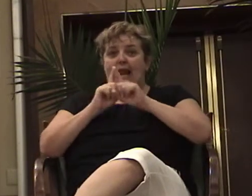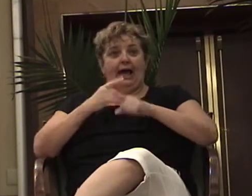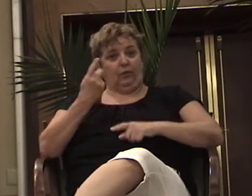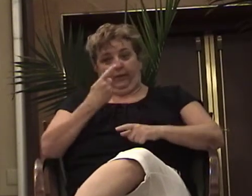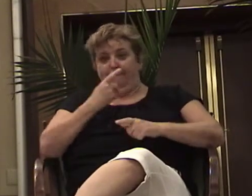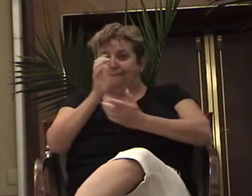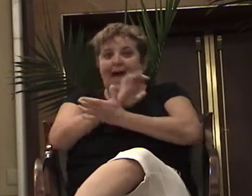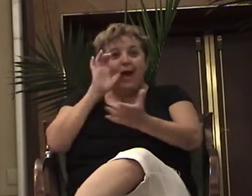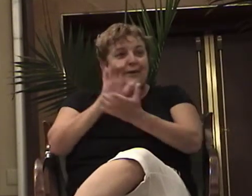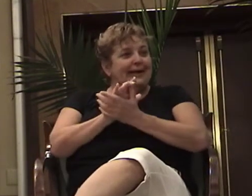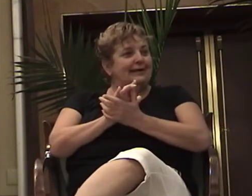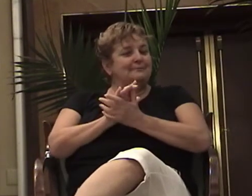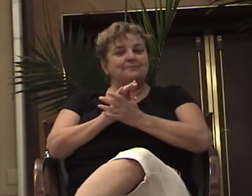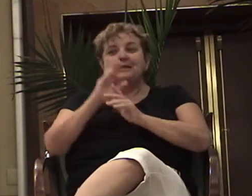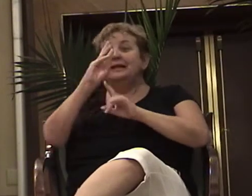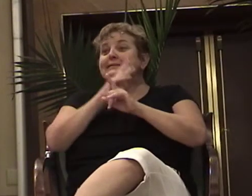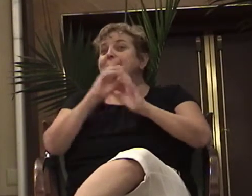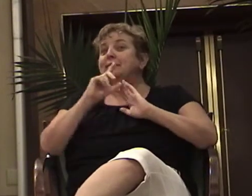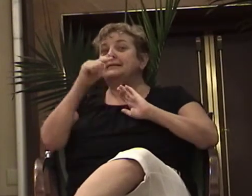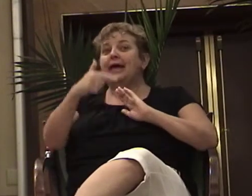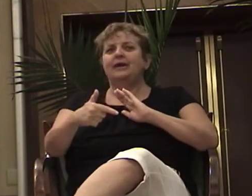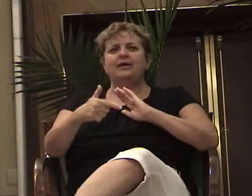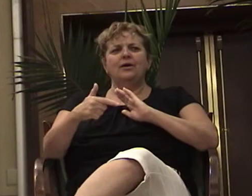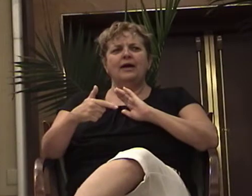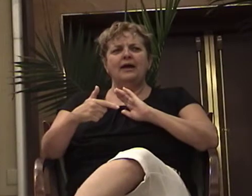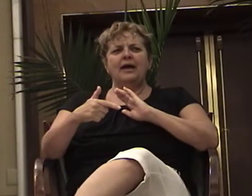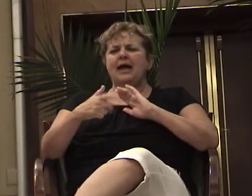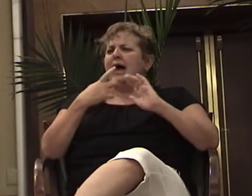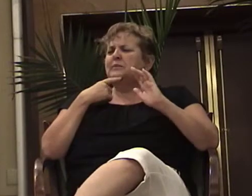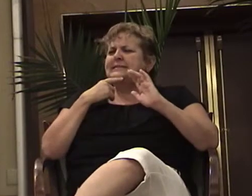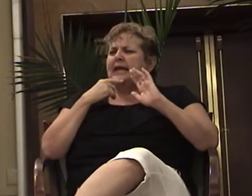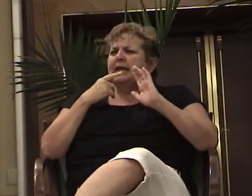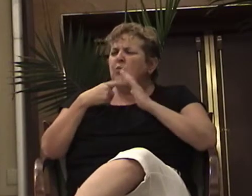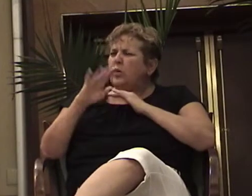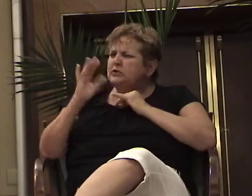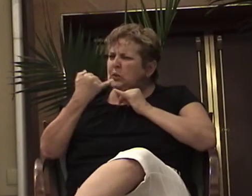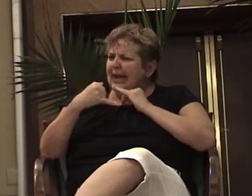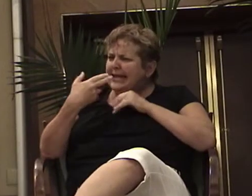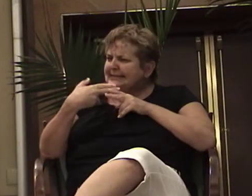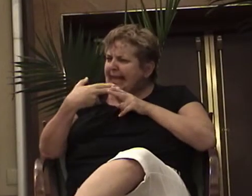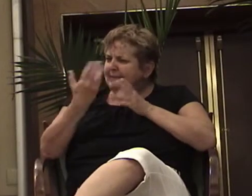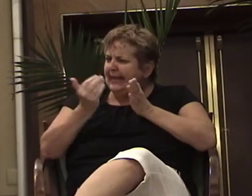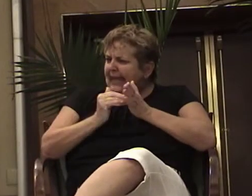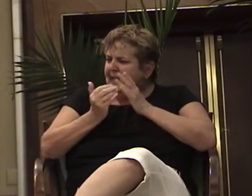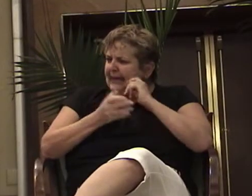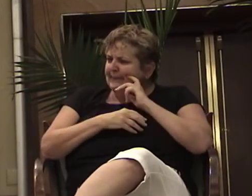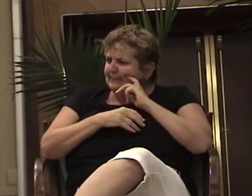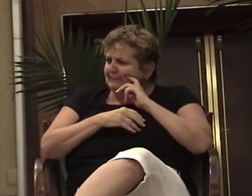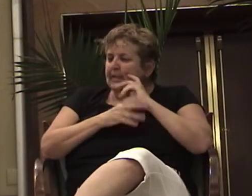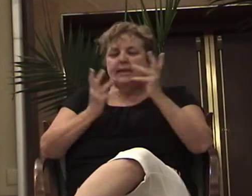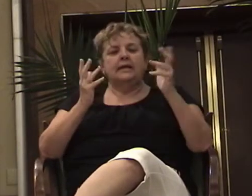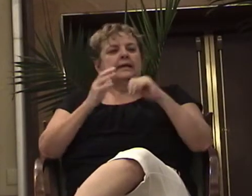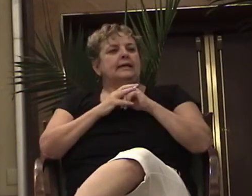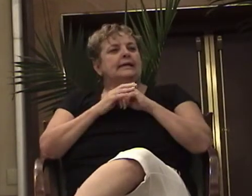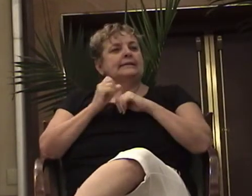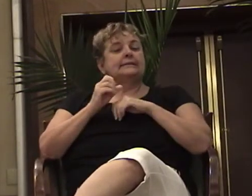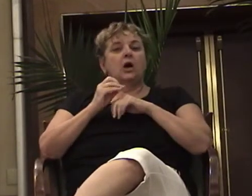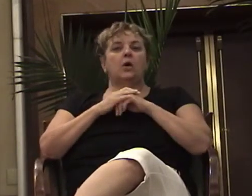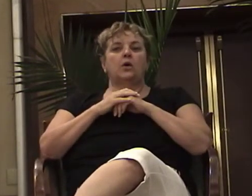You know, like six months down the road, I'm going, what is your last name again? You know what mean? So I stopped from a family